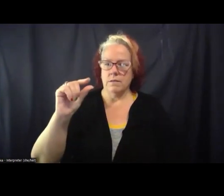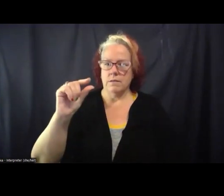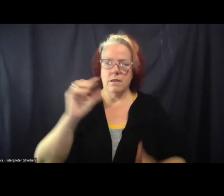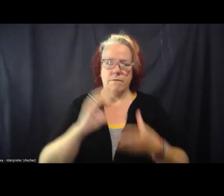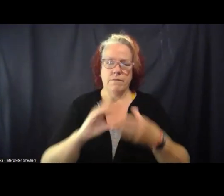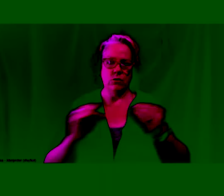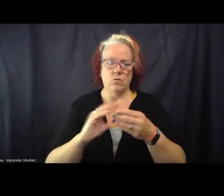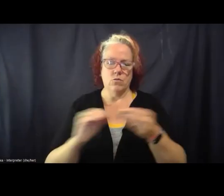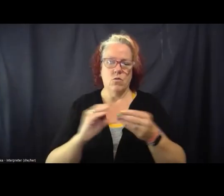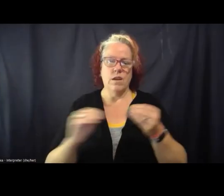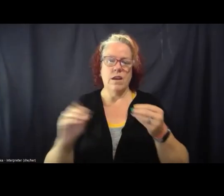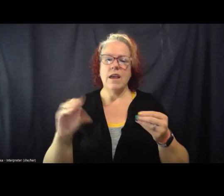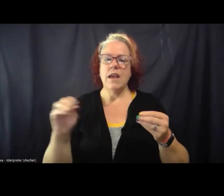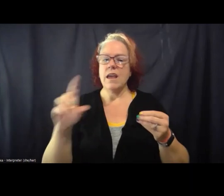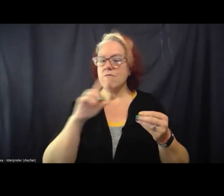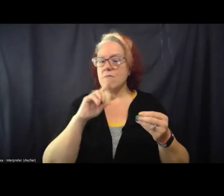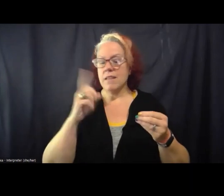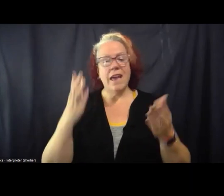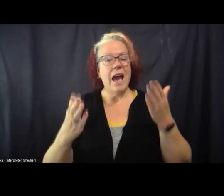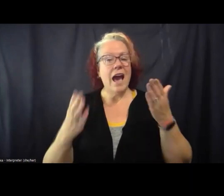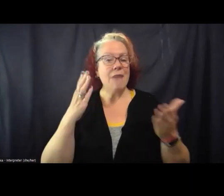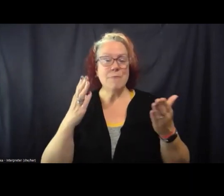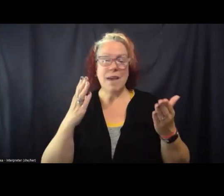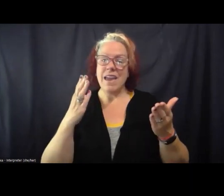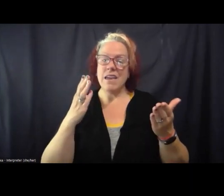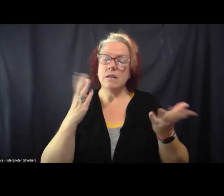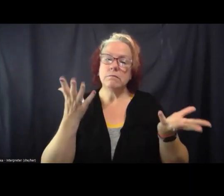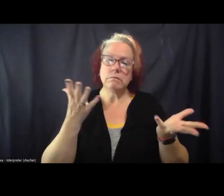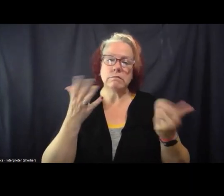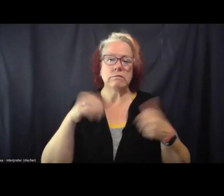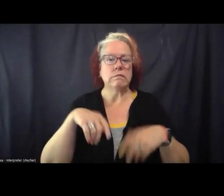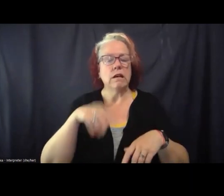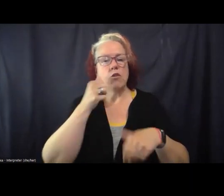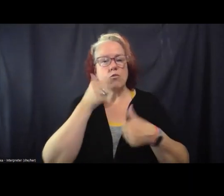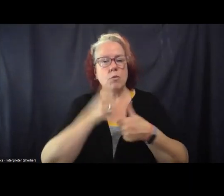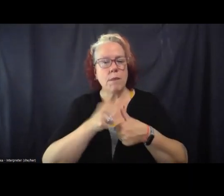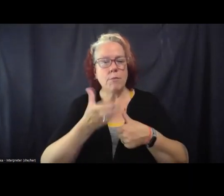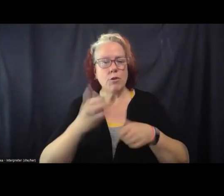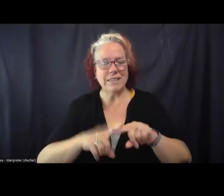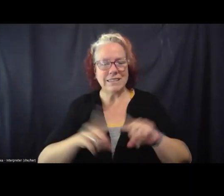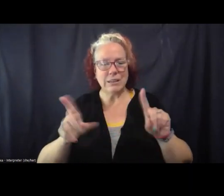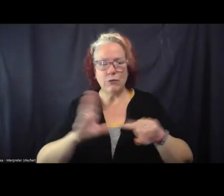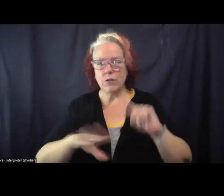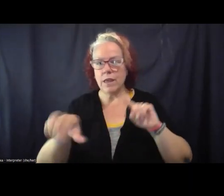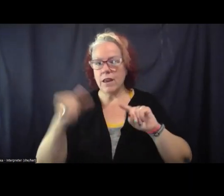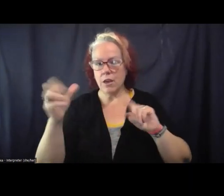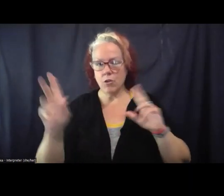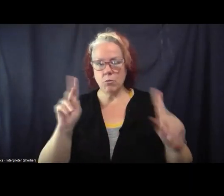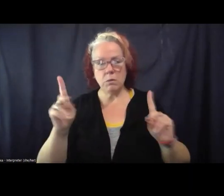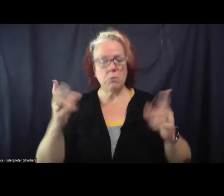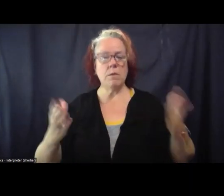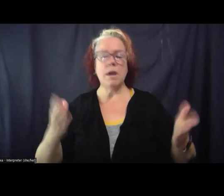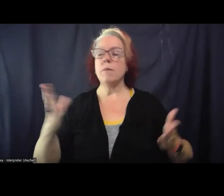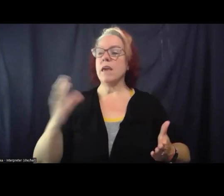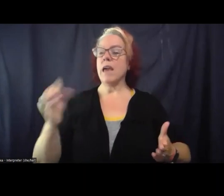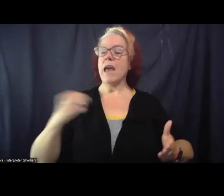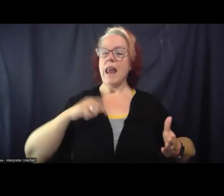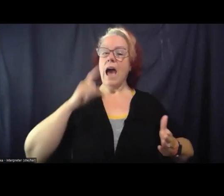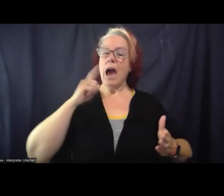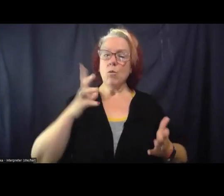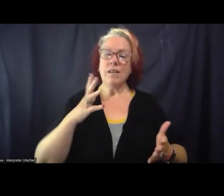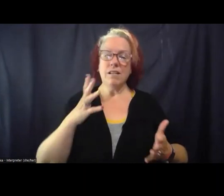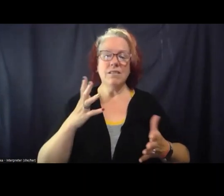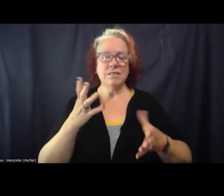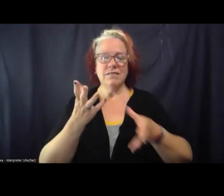And that I will may misremember things or have memories that are different from other people. And likely I'm going to leave out lots of